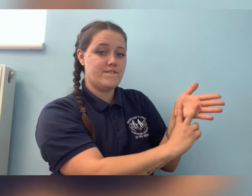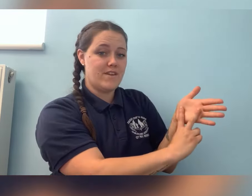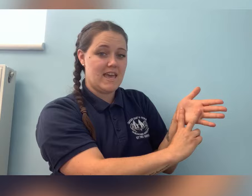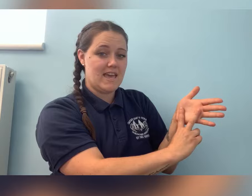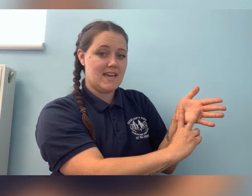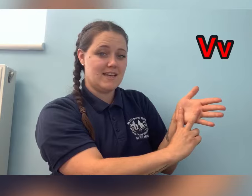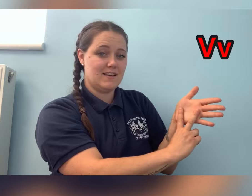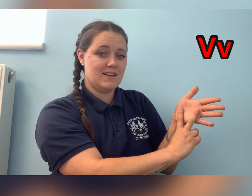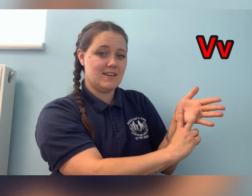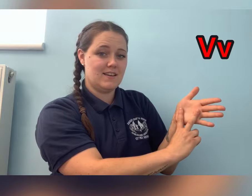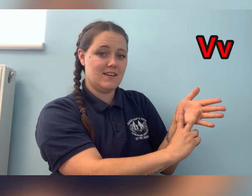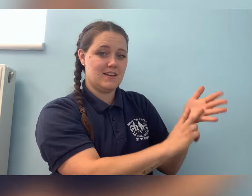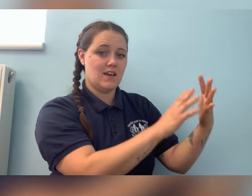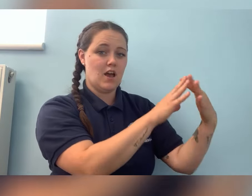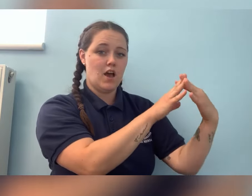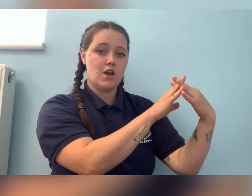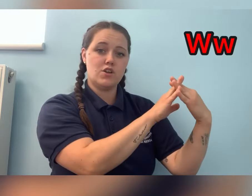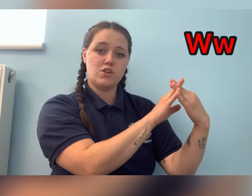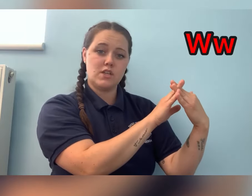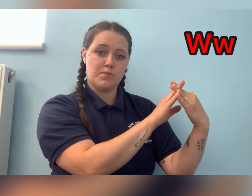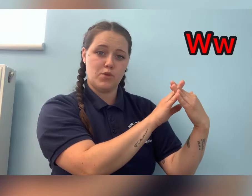V, W,